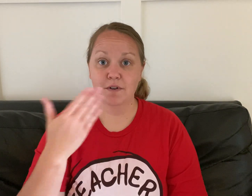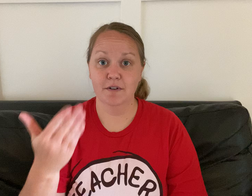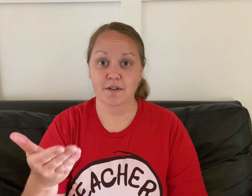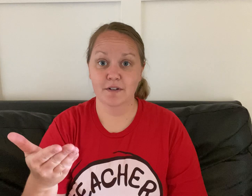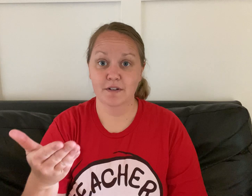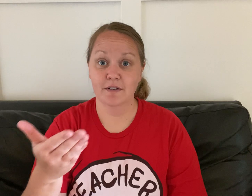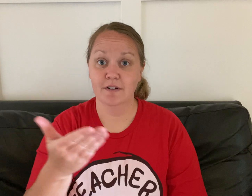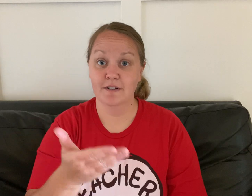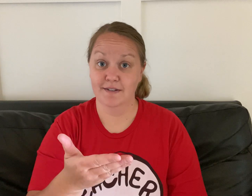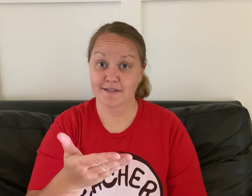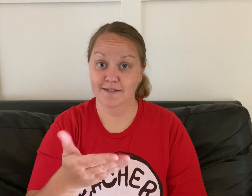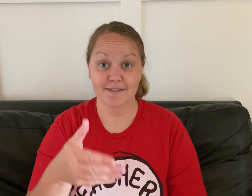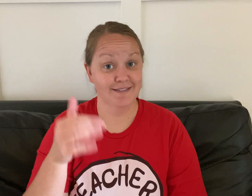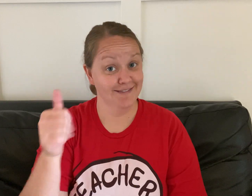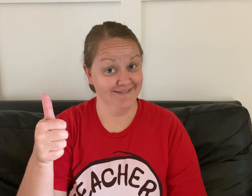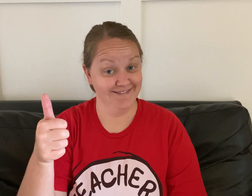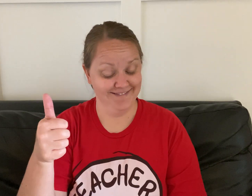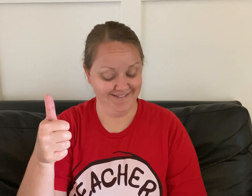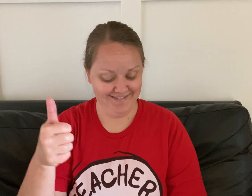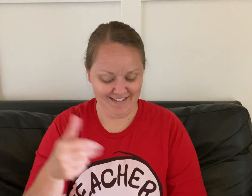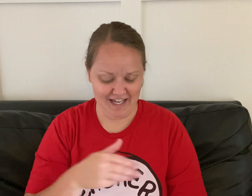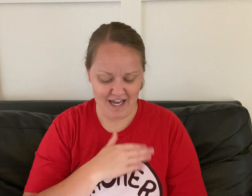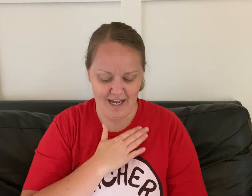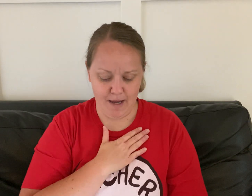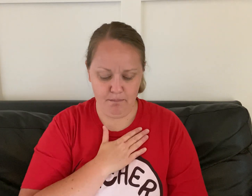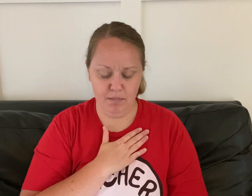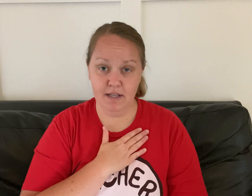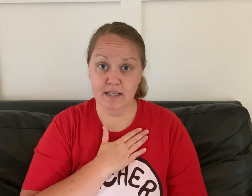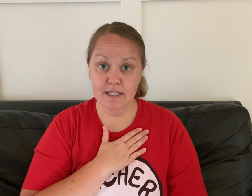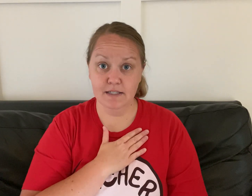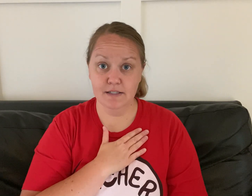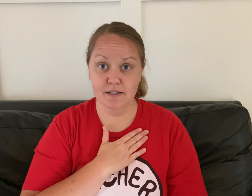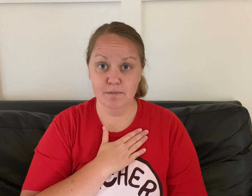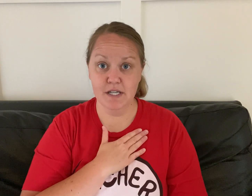begin dismiss